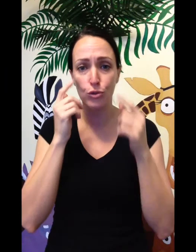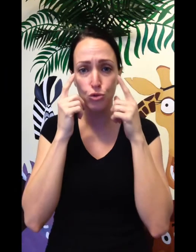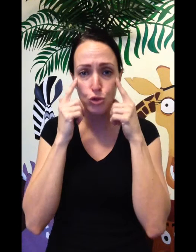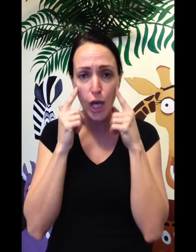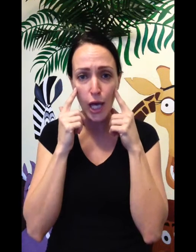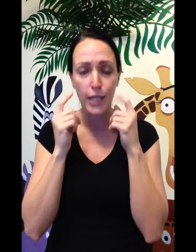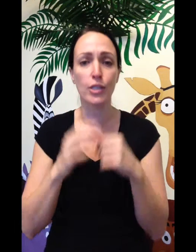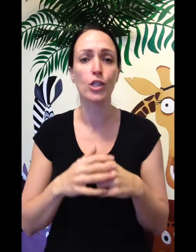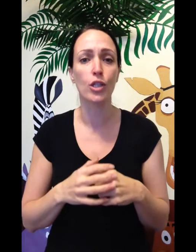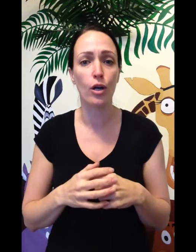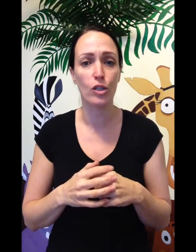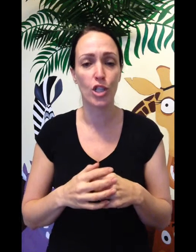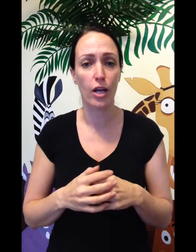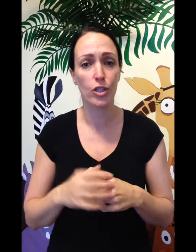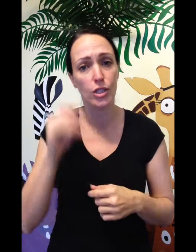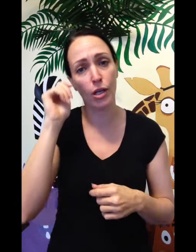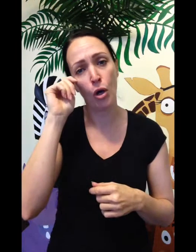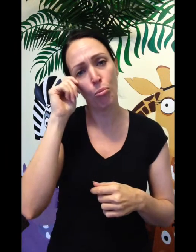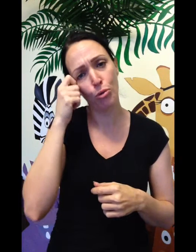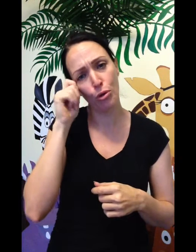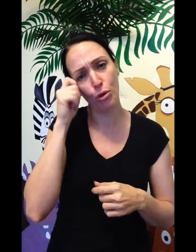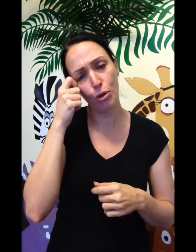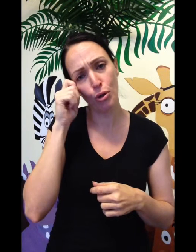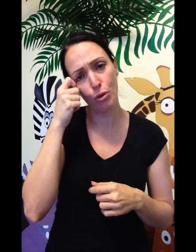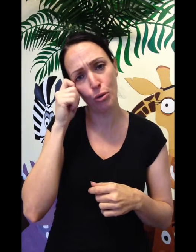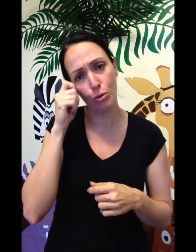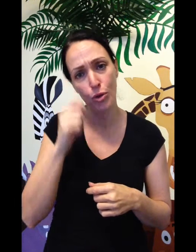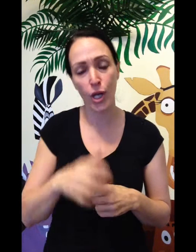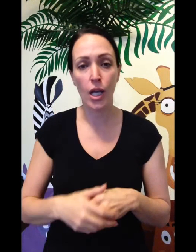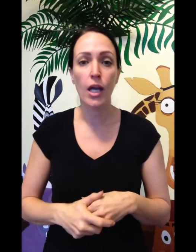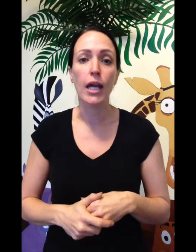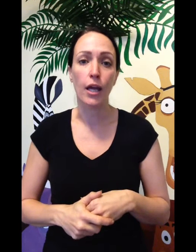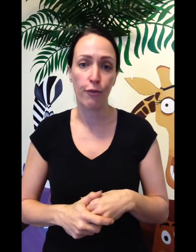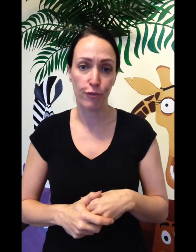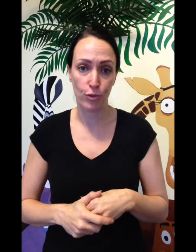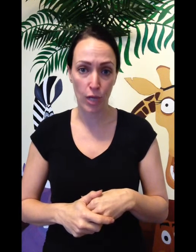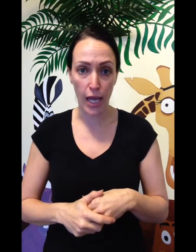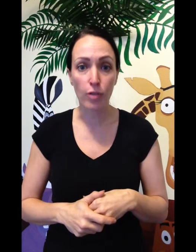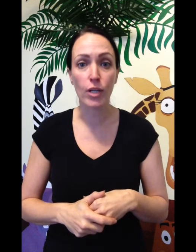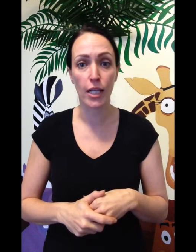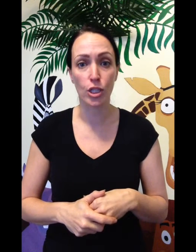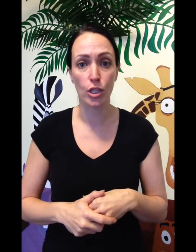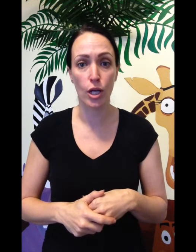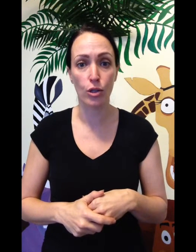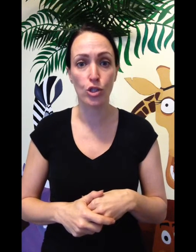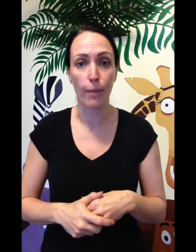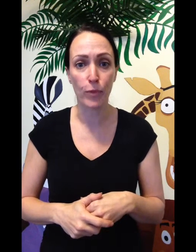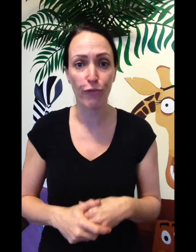you're sad and you know it, share a tear. Boo hoo! If you're angry and you know it, stump your